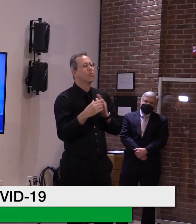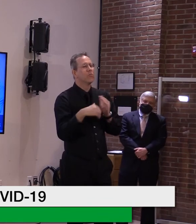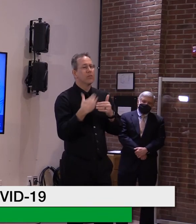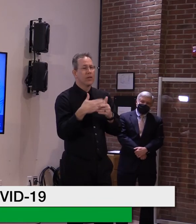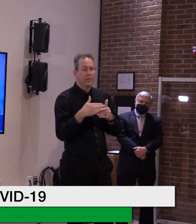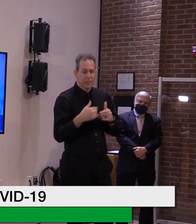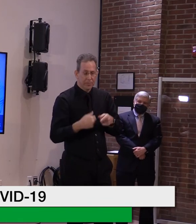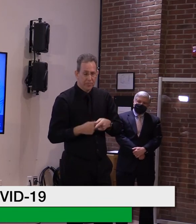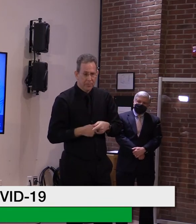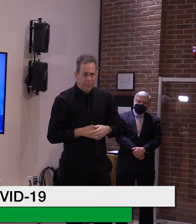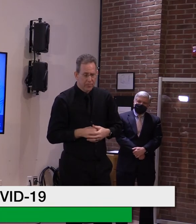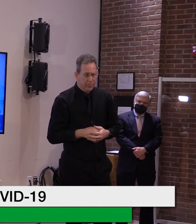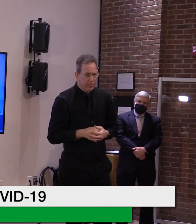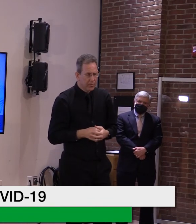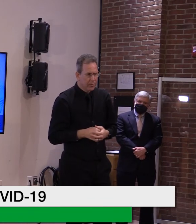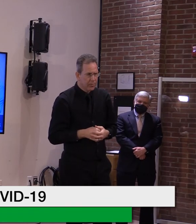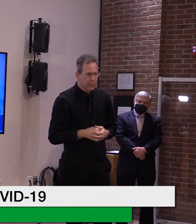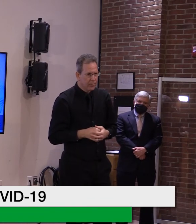This thing is almost over.